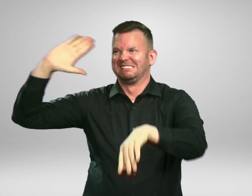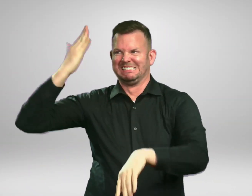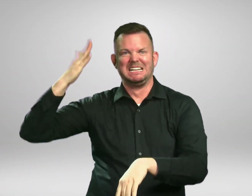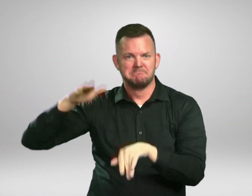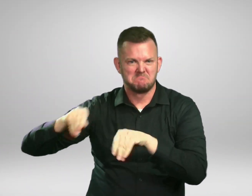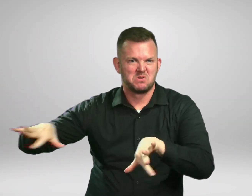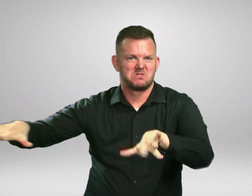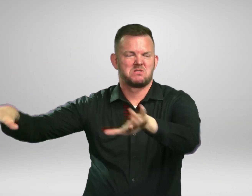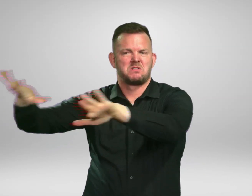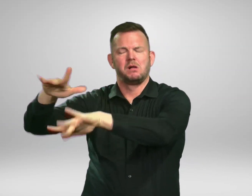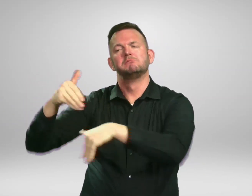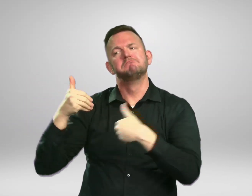COVID-19.